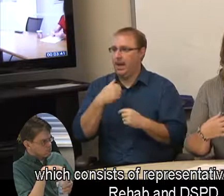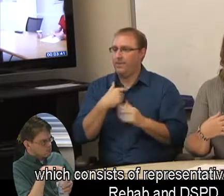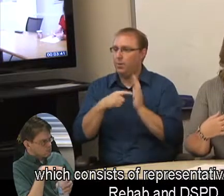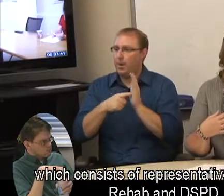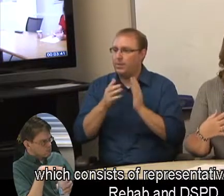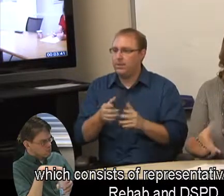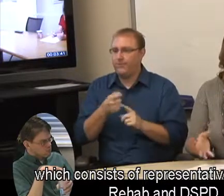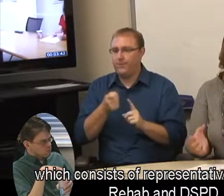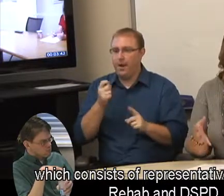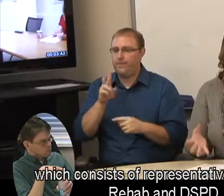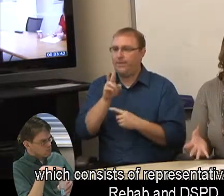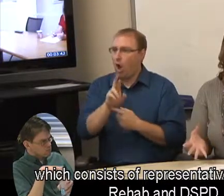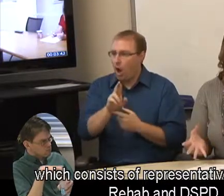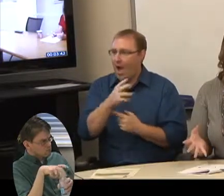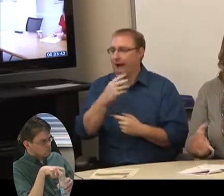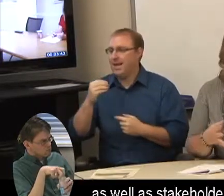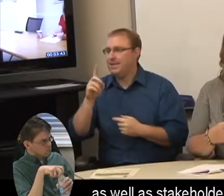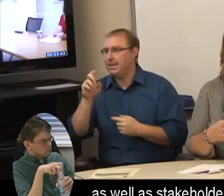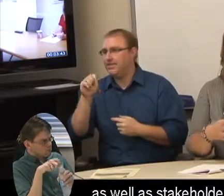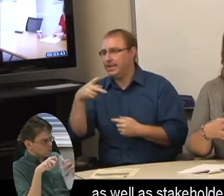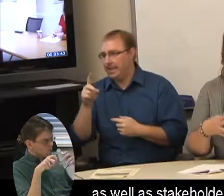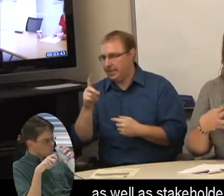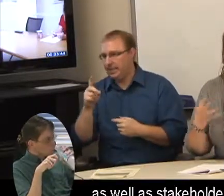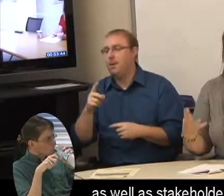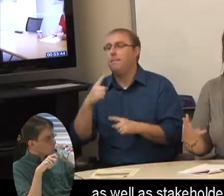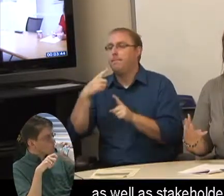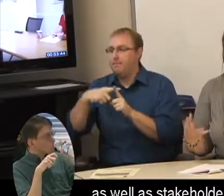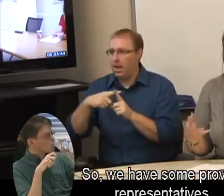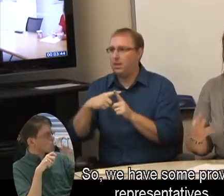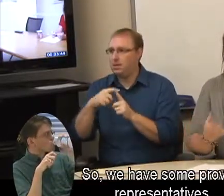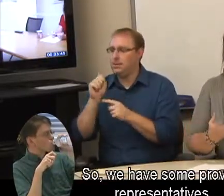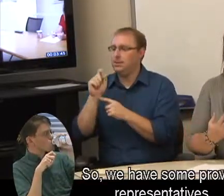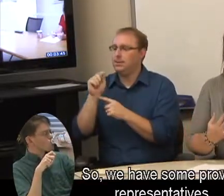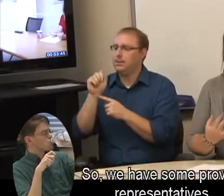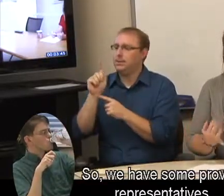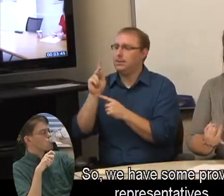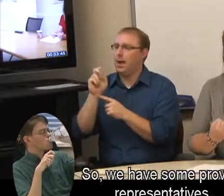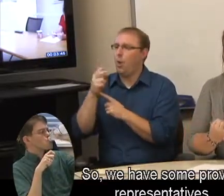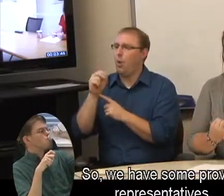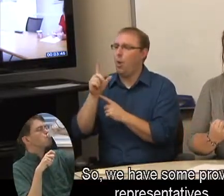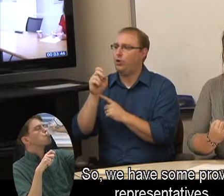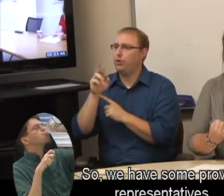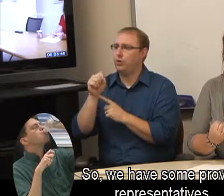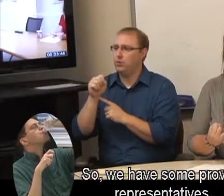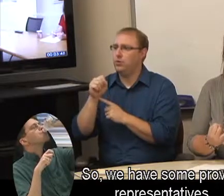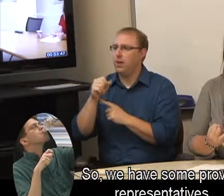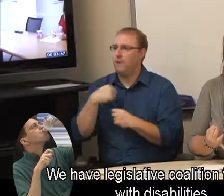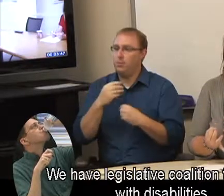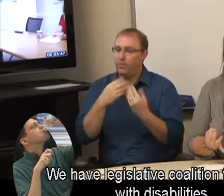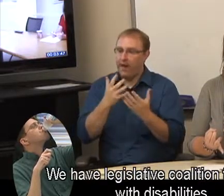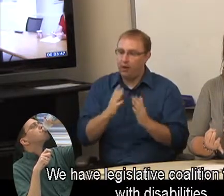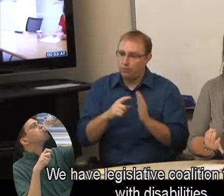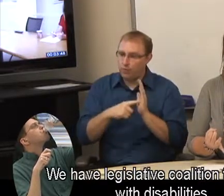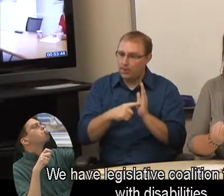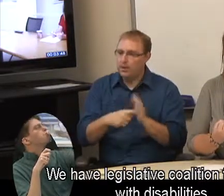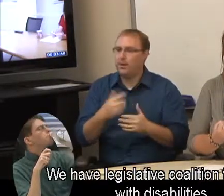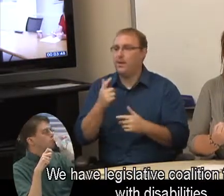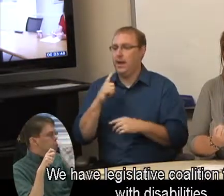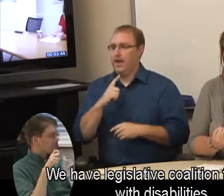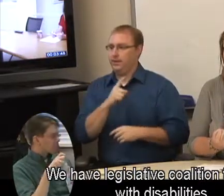voc rehab and DSPD, as well as stakeholders. So we have some provider representatives. We have